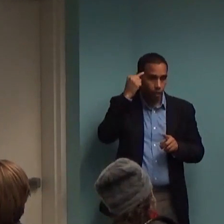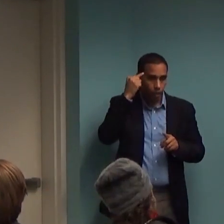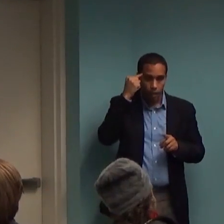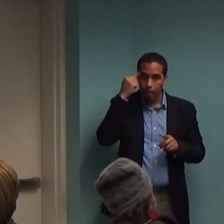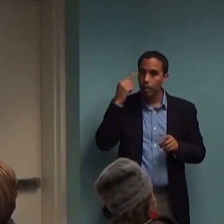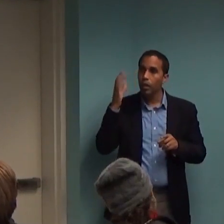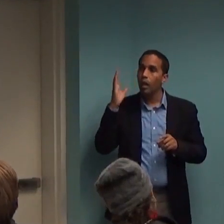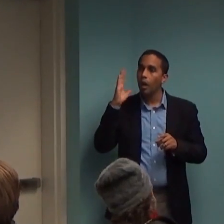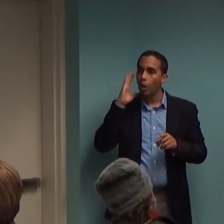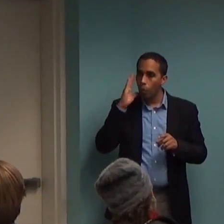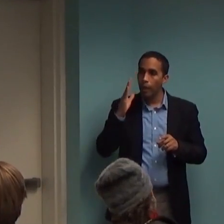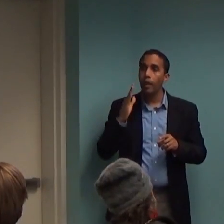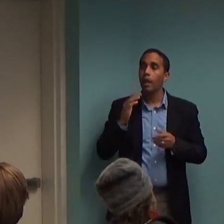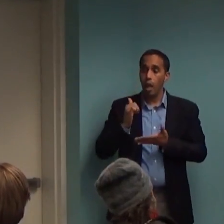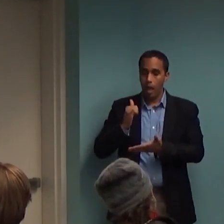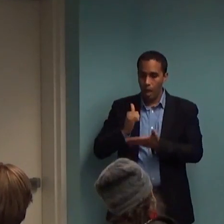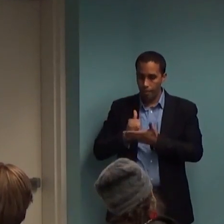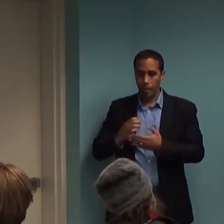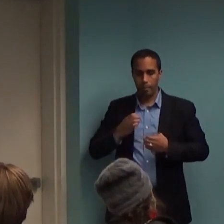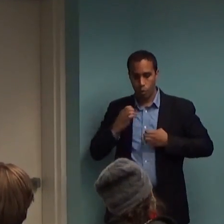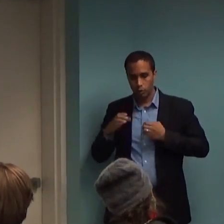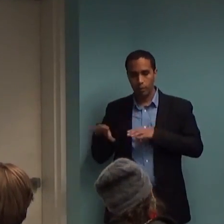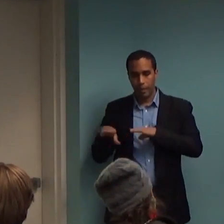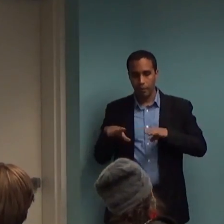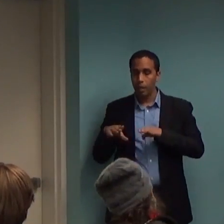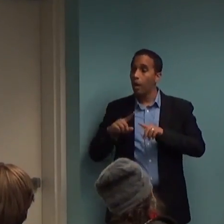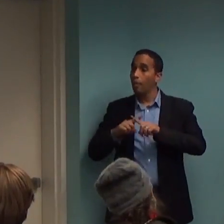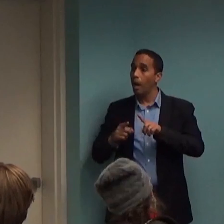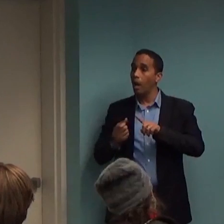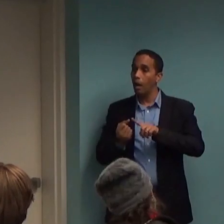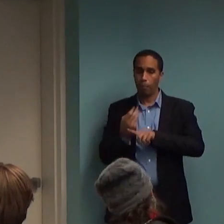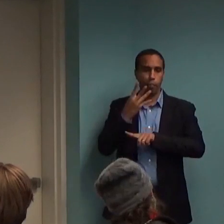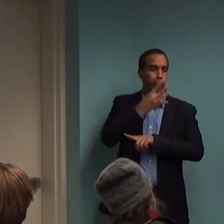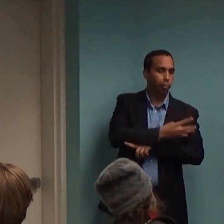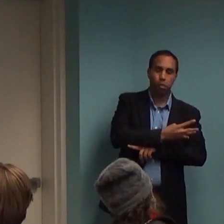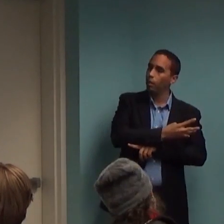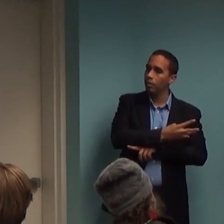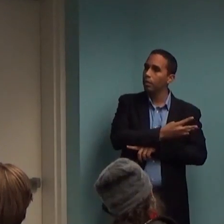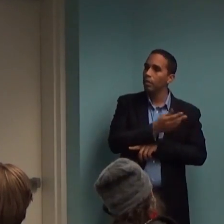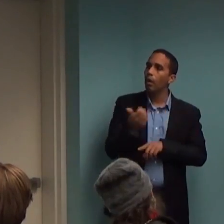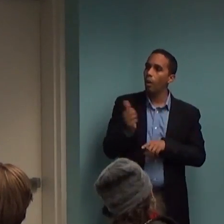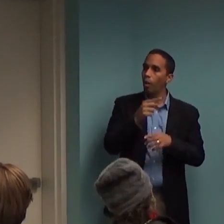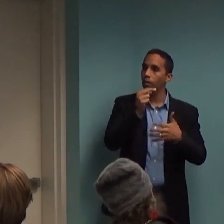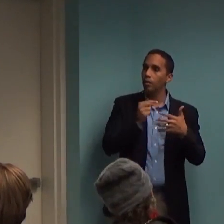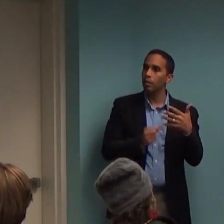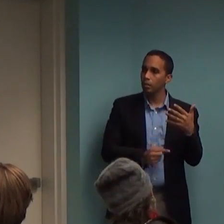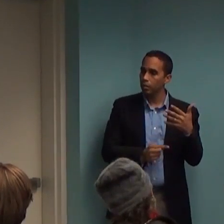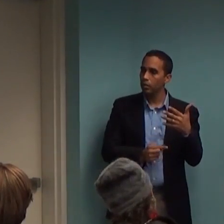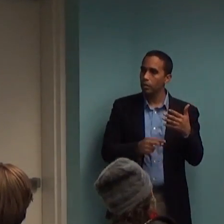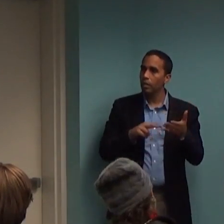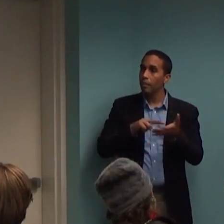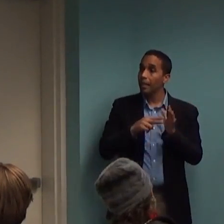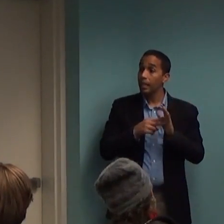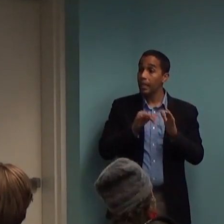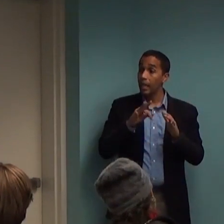but there's also the known side effects. And so if it's not happening, that means it's not targeting, it's not hitting it in your system. And so